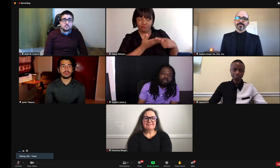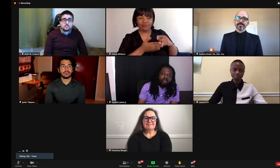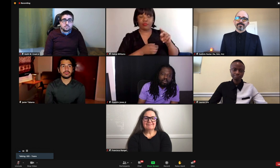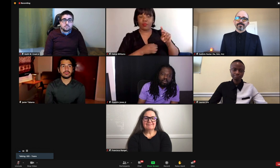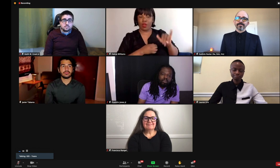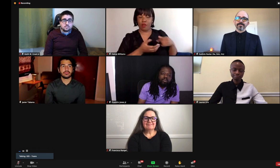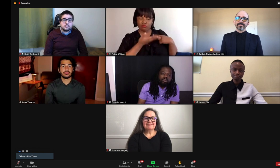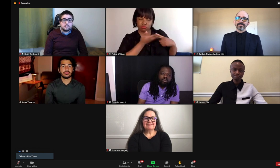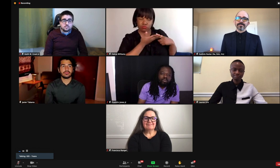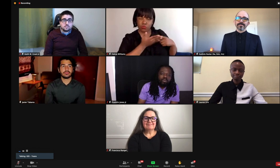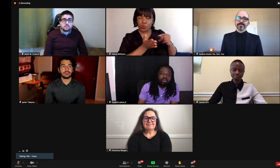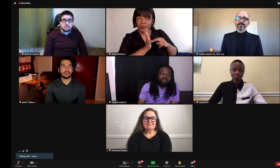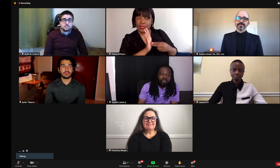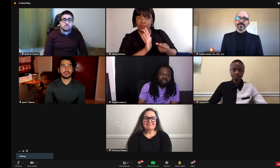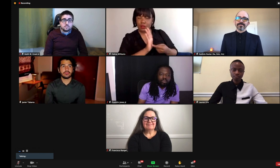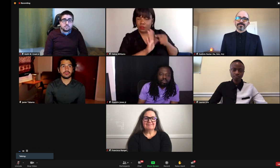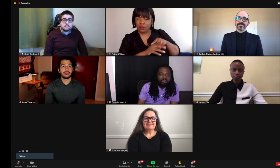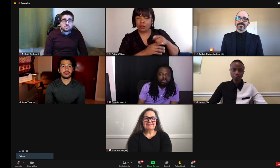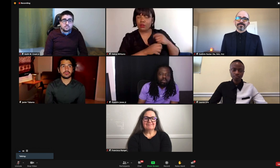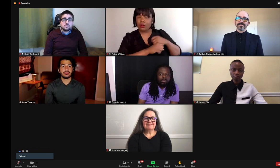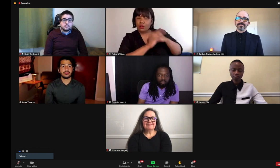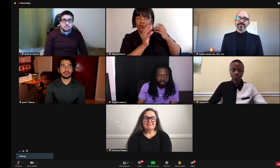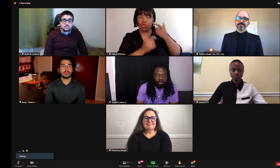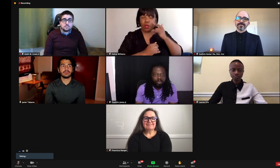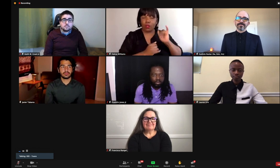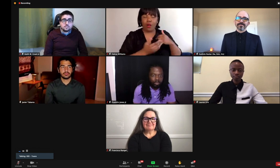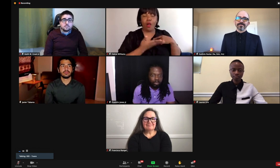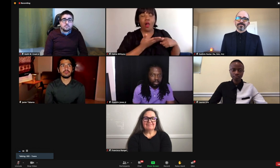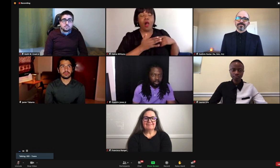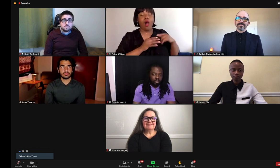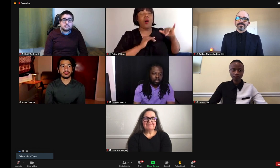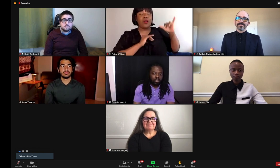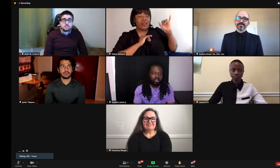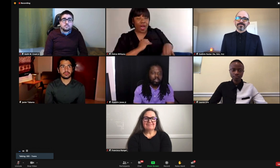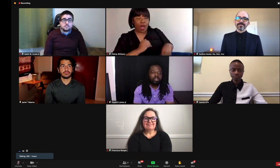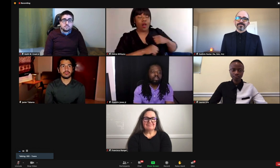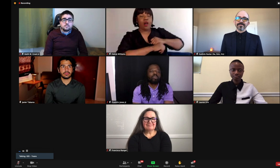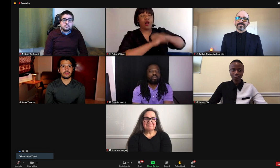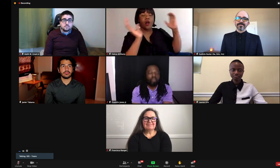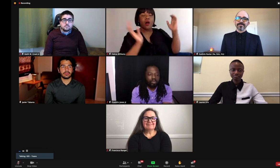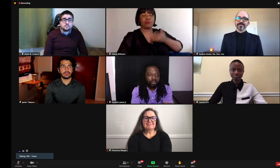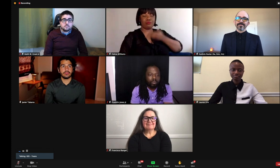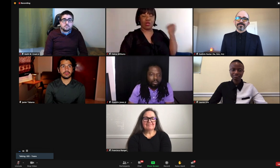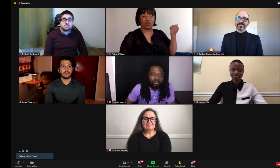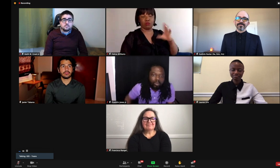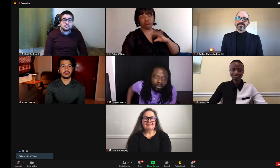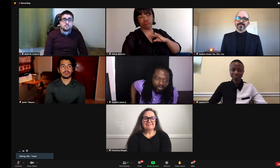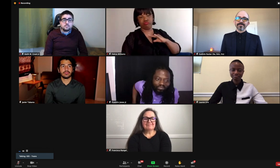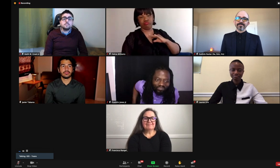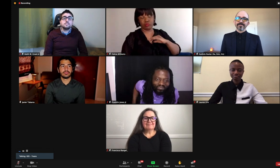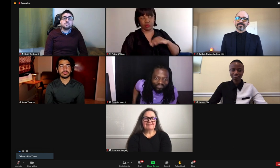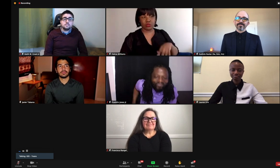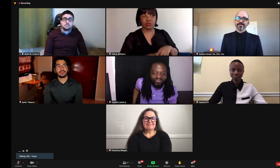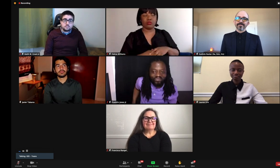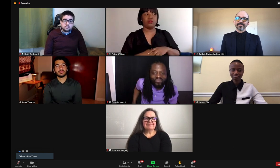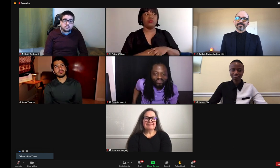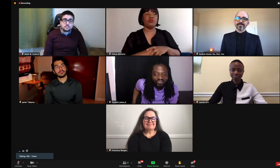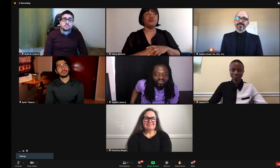have conversations with other people like Nye. Like, what does this mean to you? So when you read this, how do you kind of envision the author intending us to take that away?